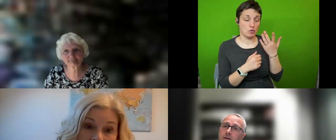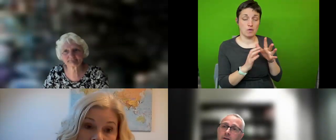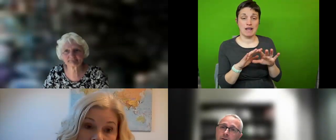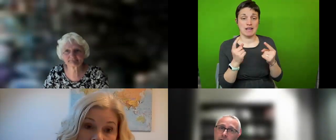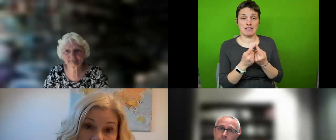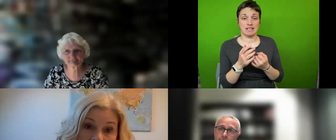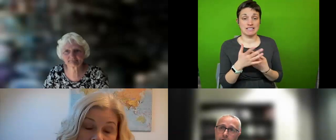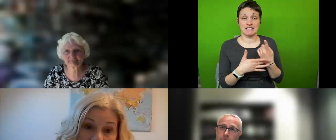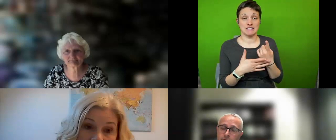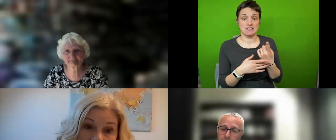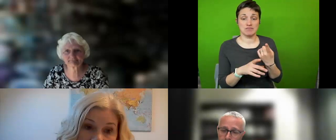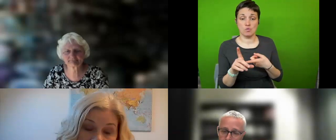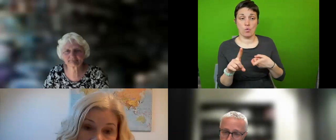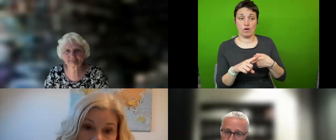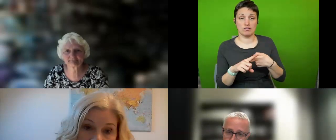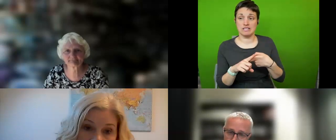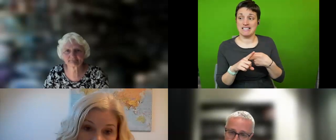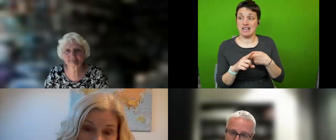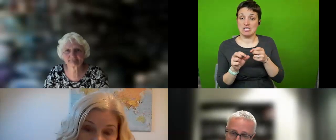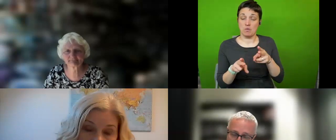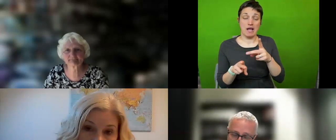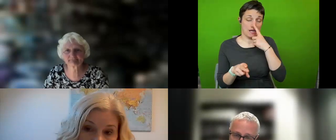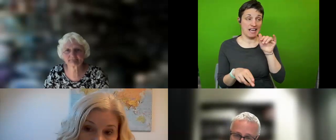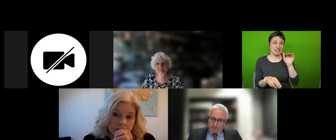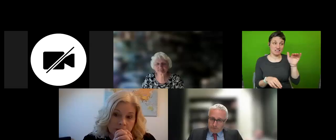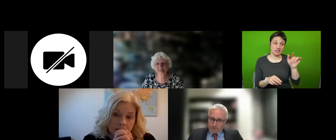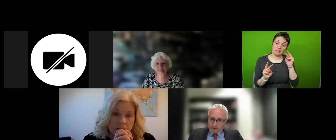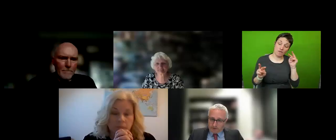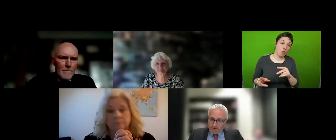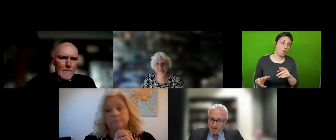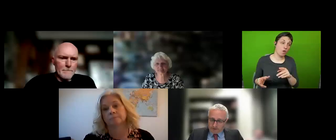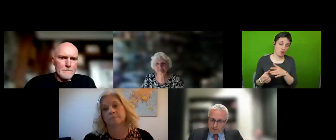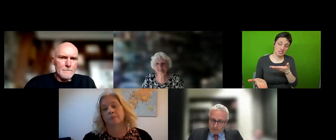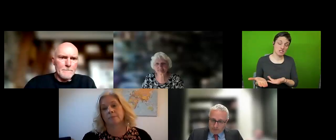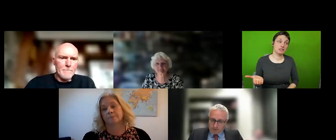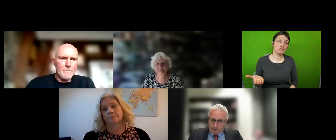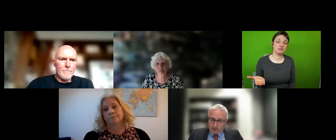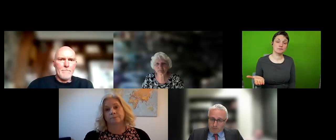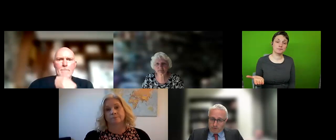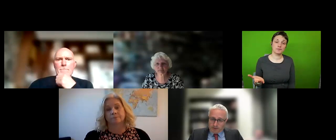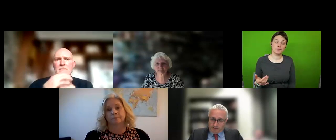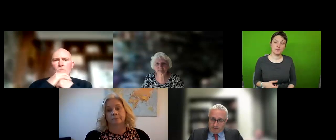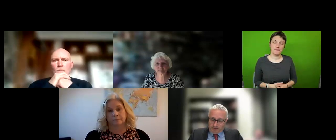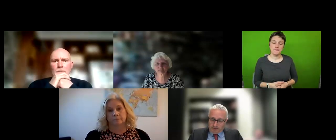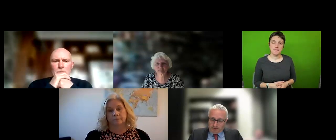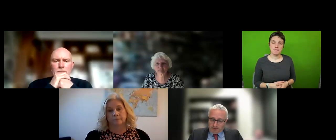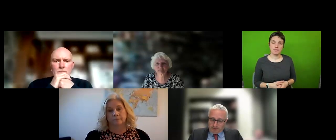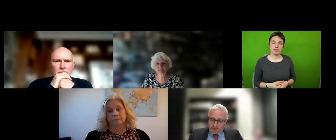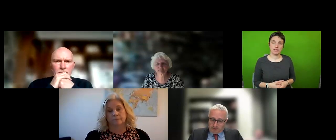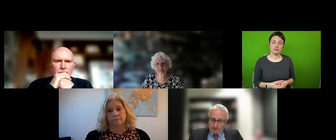channel in which you can more directly invoke uh invoke uh the uh problem we had